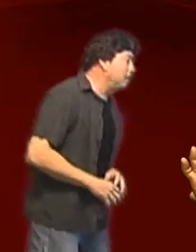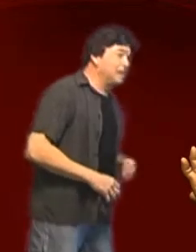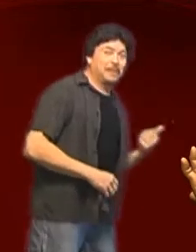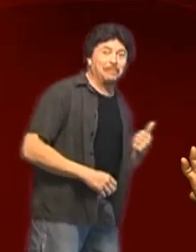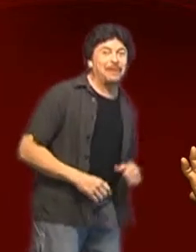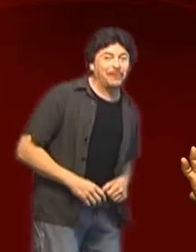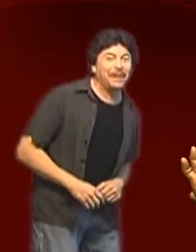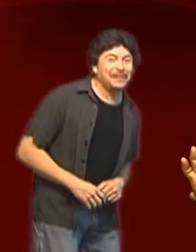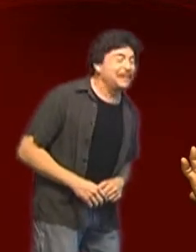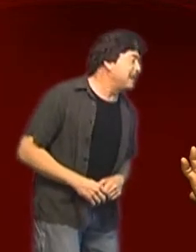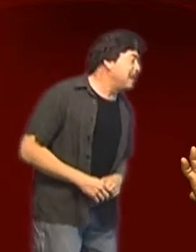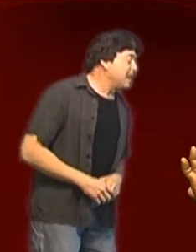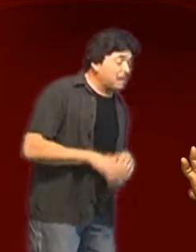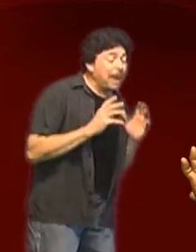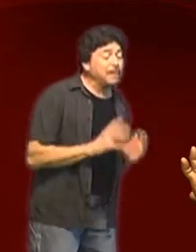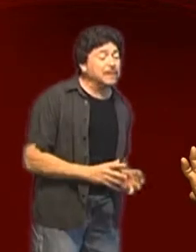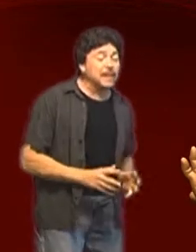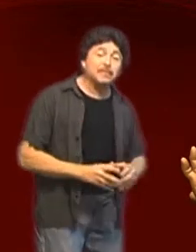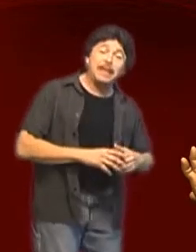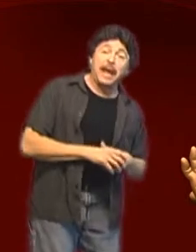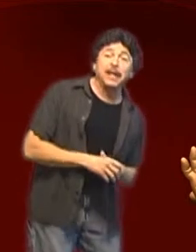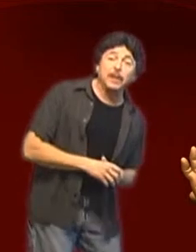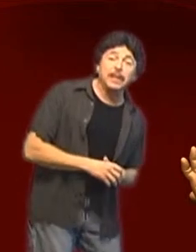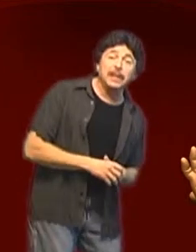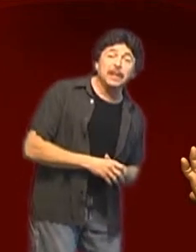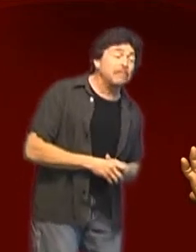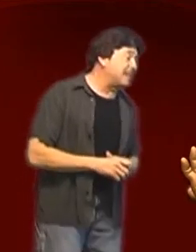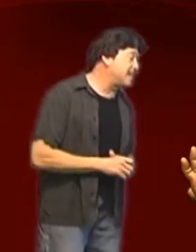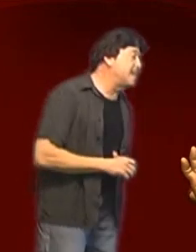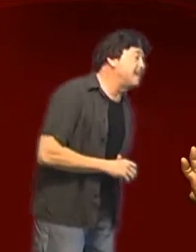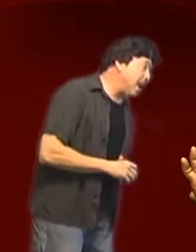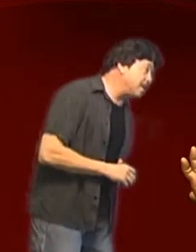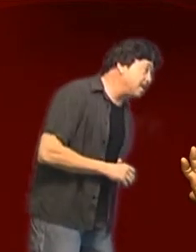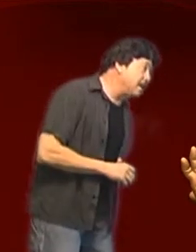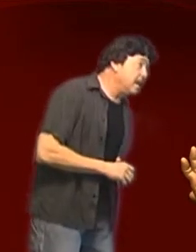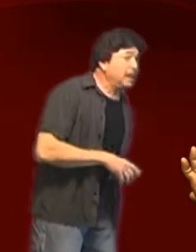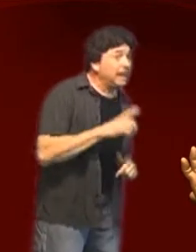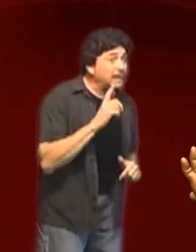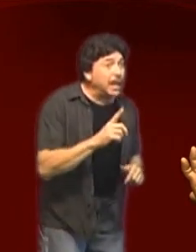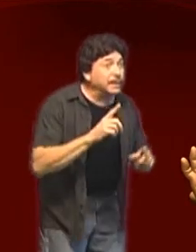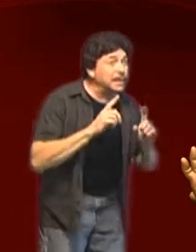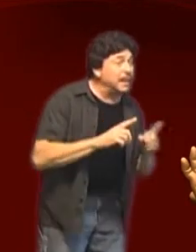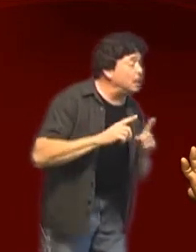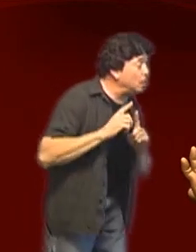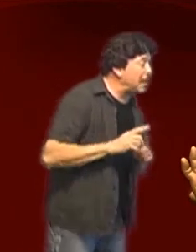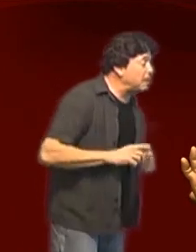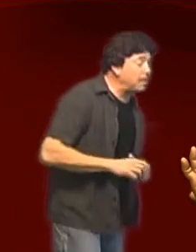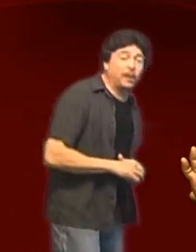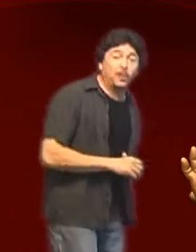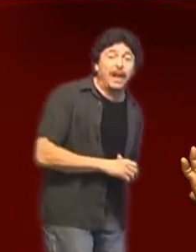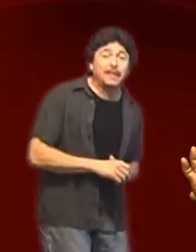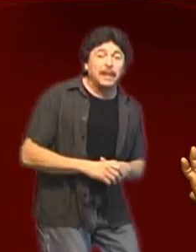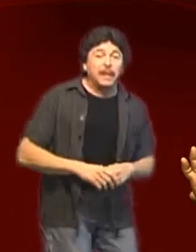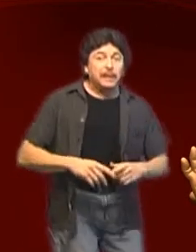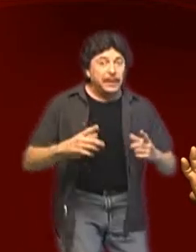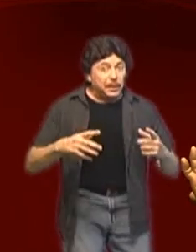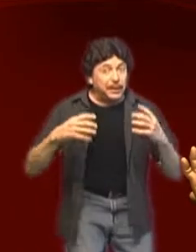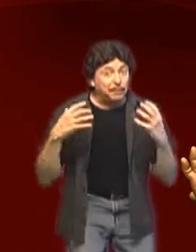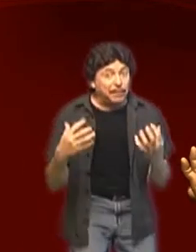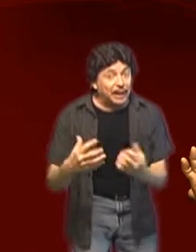My friend, the Bible says, be angry, but sin not. Let not the sun go down upon your wrath, neither give place